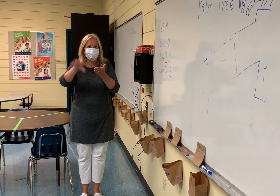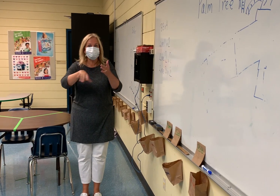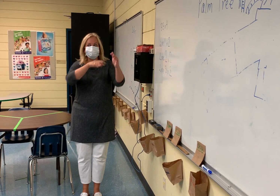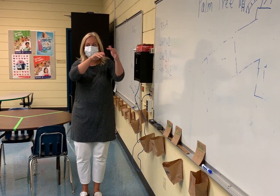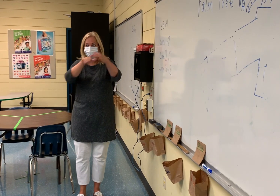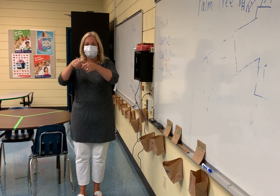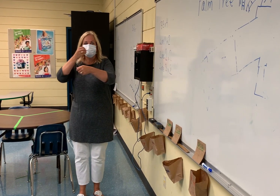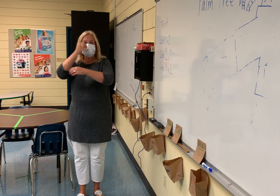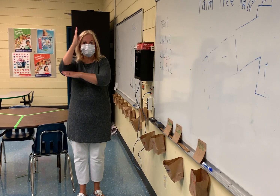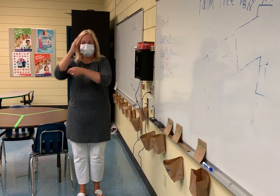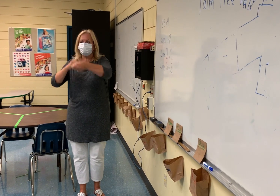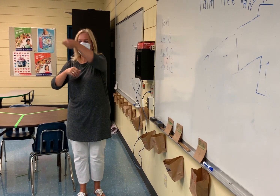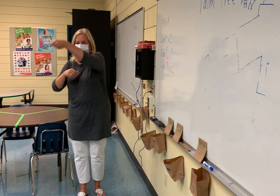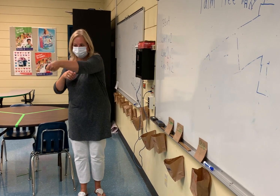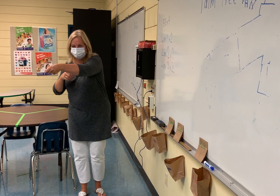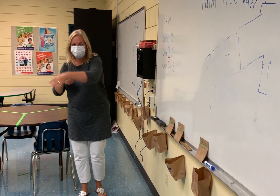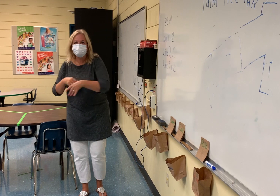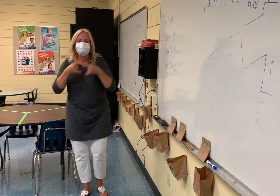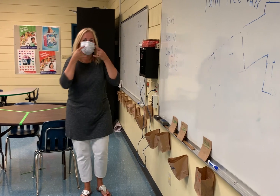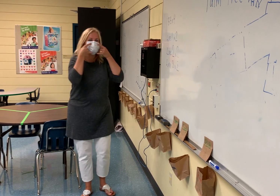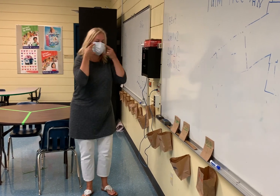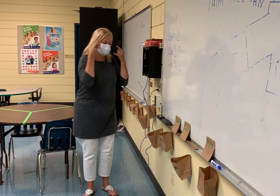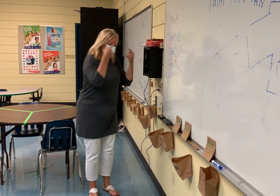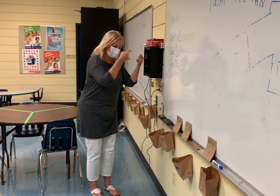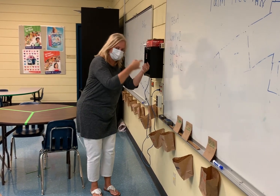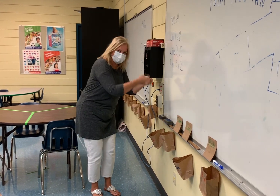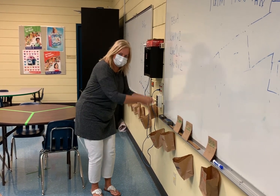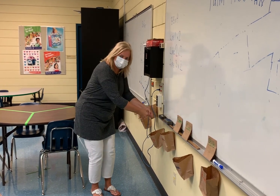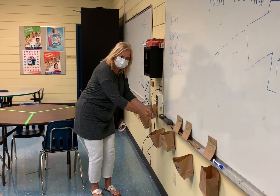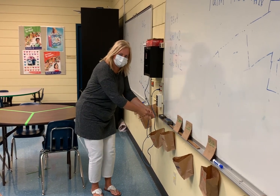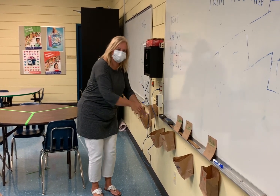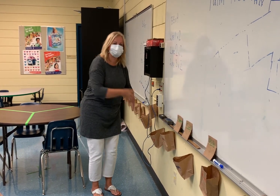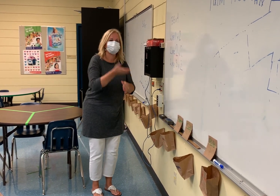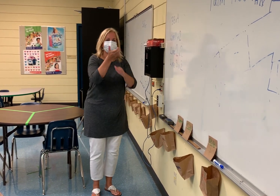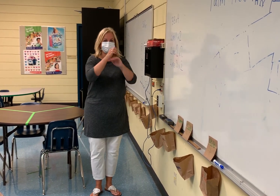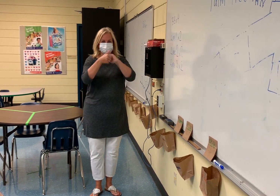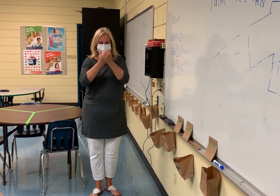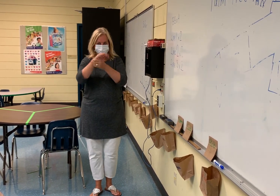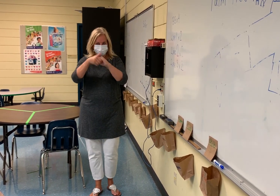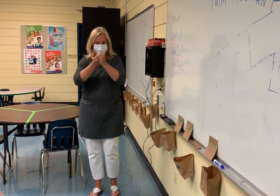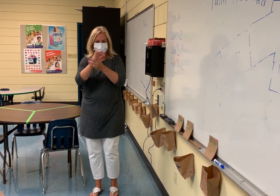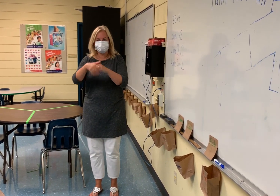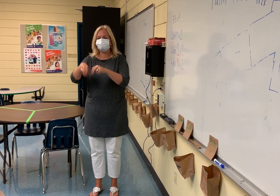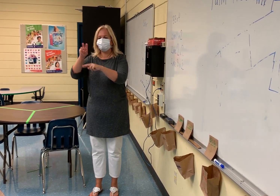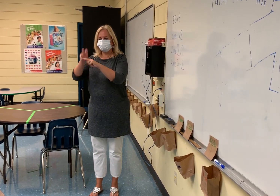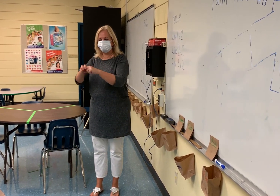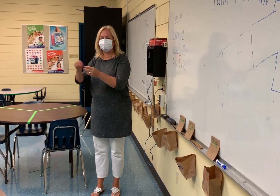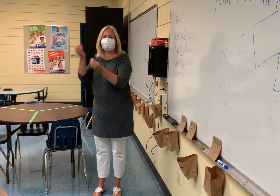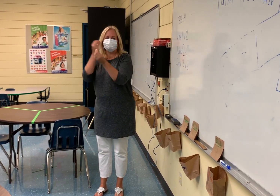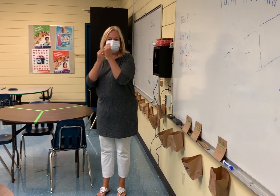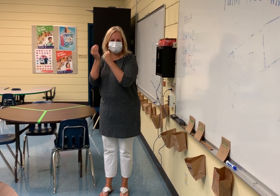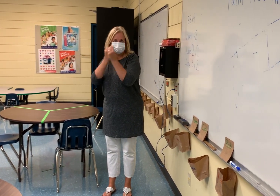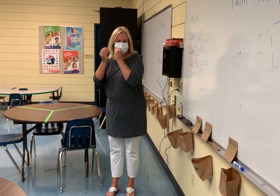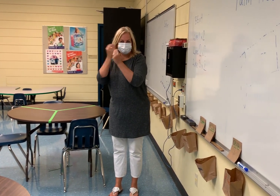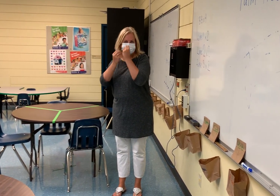Early year students who come in here for lunch will put their lunch bags on their tables, remove their masks, and put them in the paper bags,